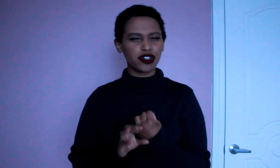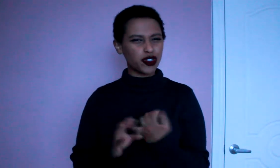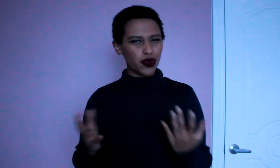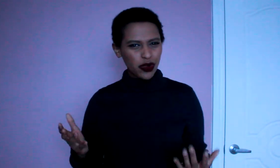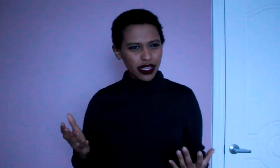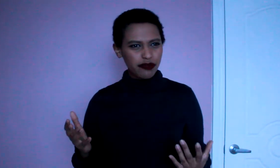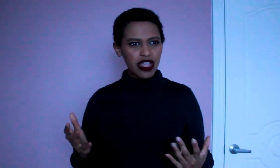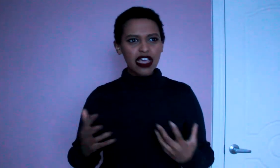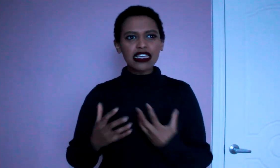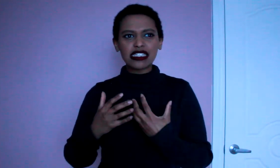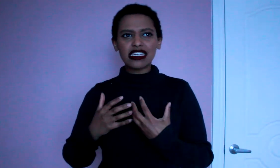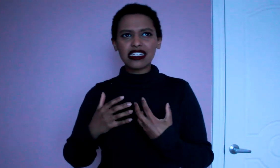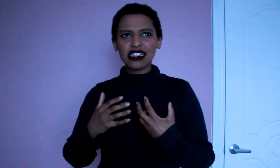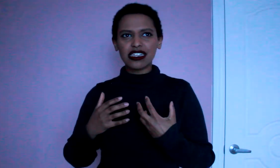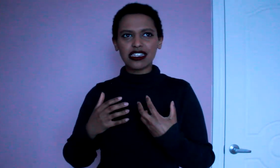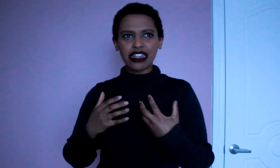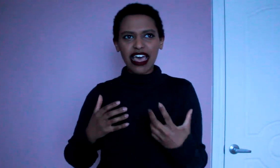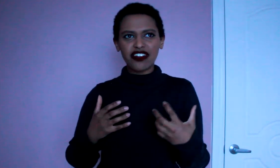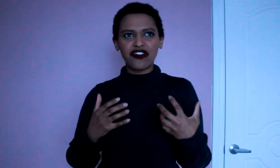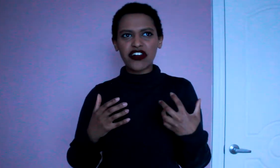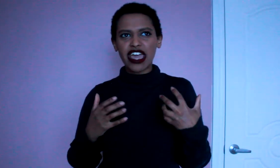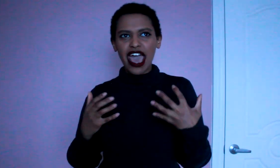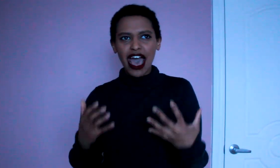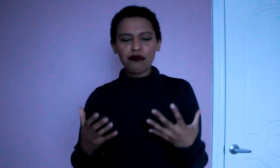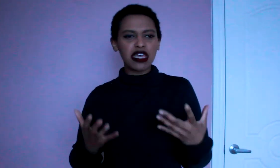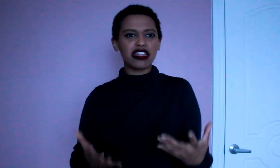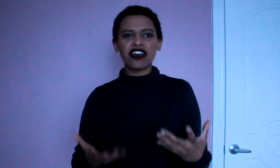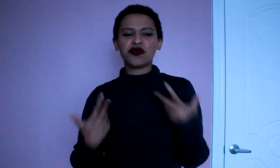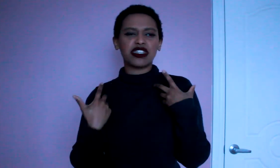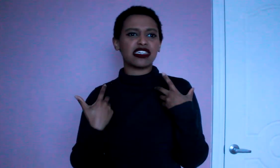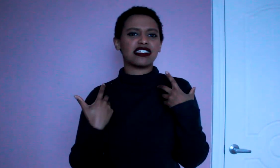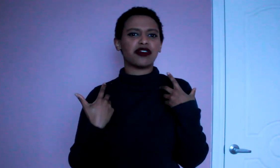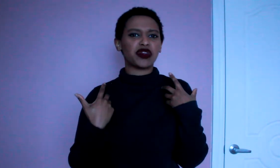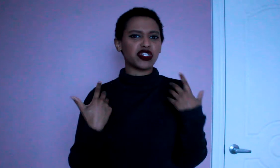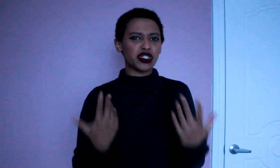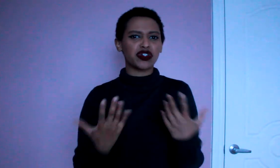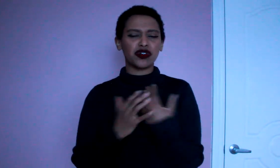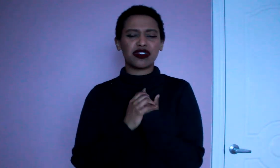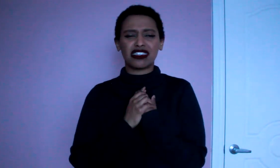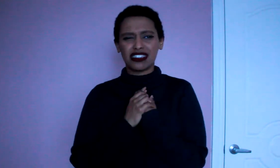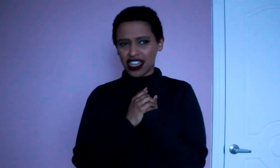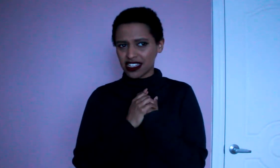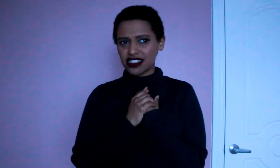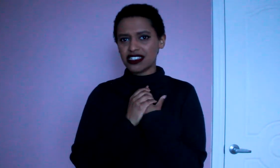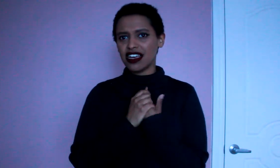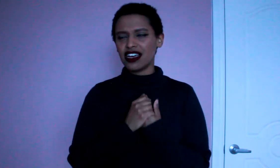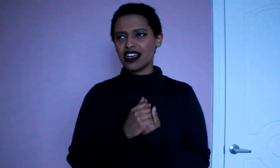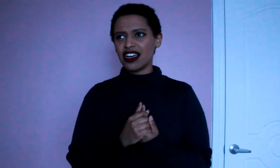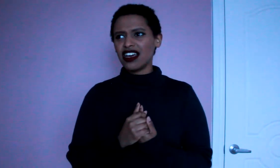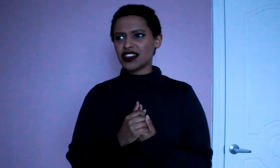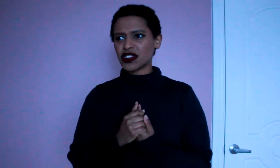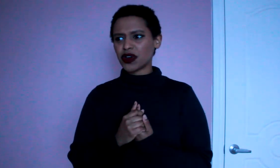control him he still led a very happy life with his with his turtles with his sons so